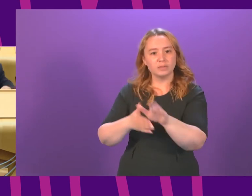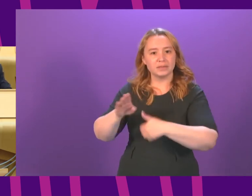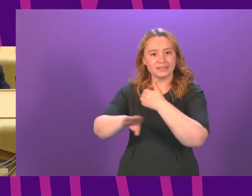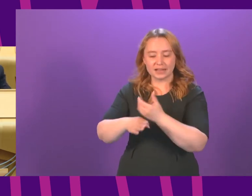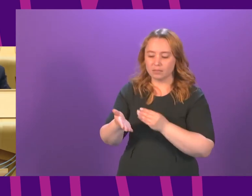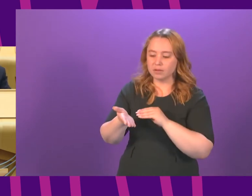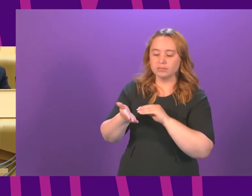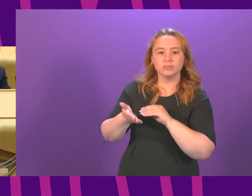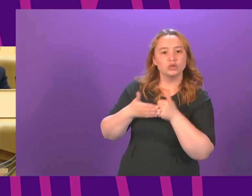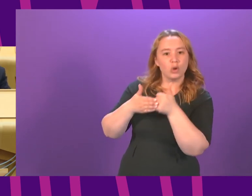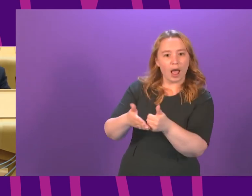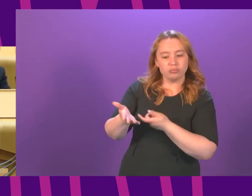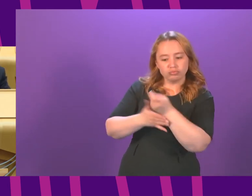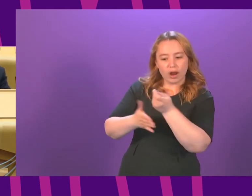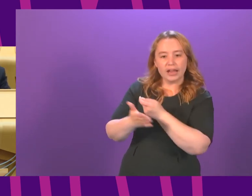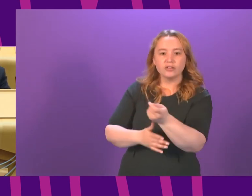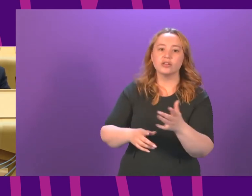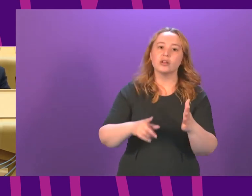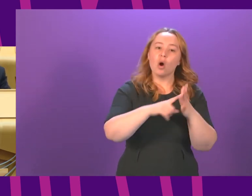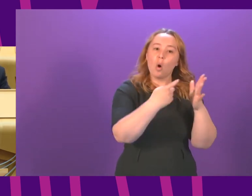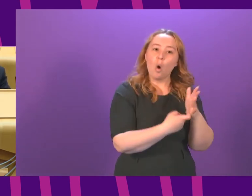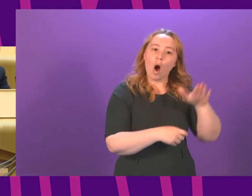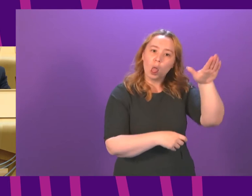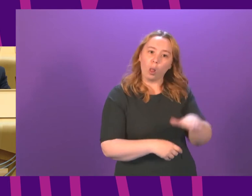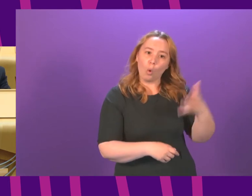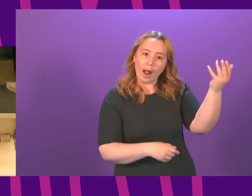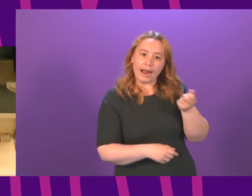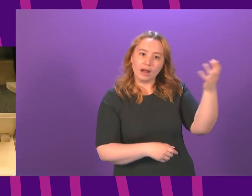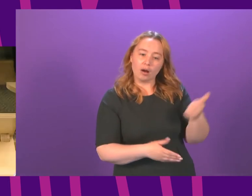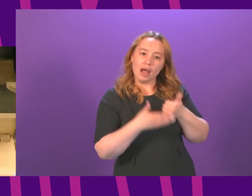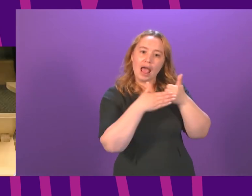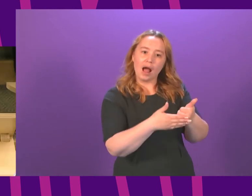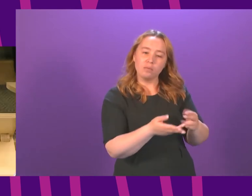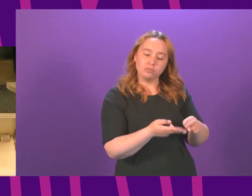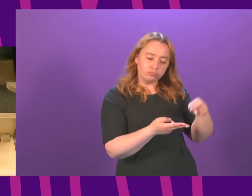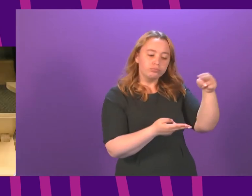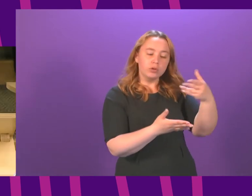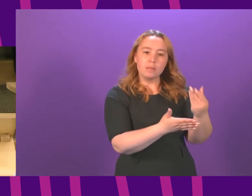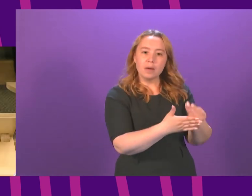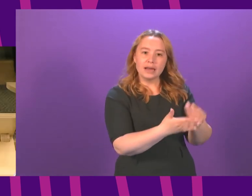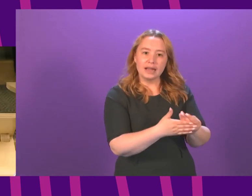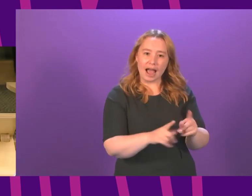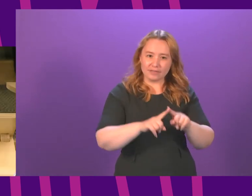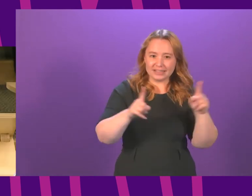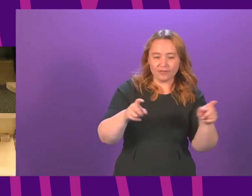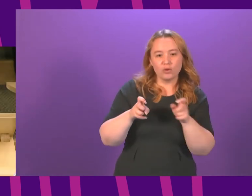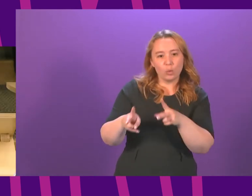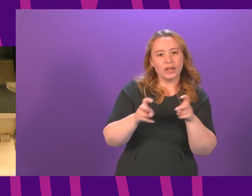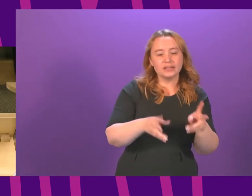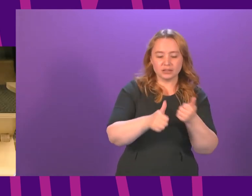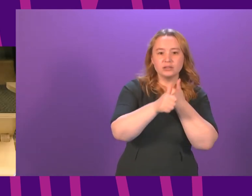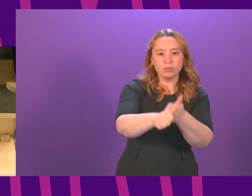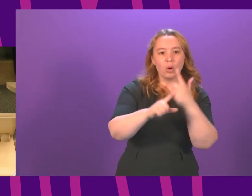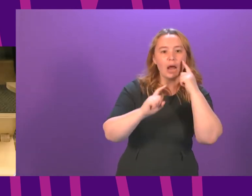more money into people's pockets through help for low income families so this needs to be a package of measures and we will continue to keep that under ongoing